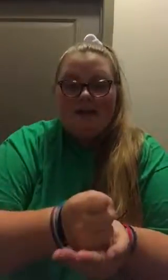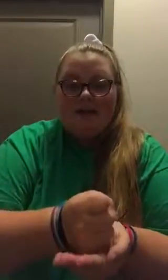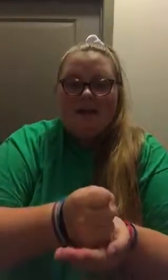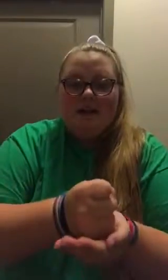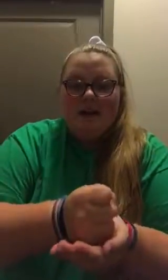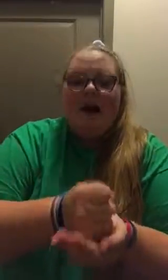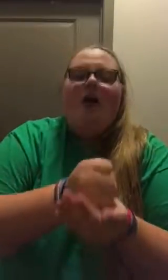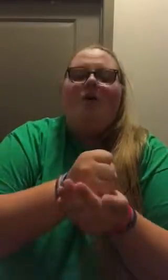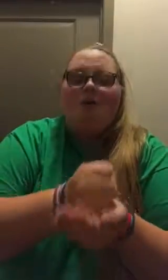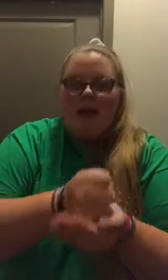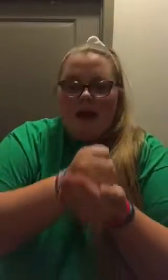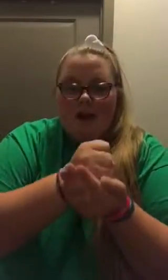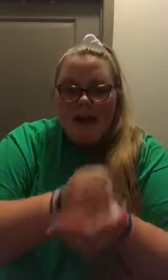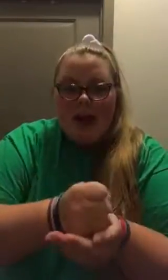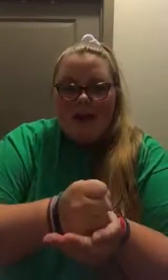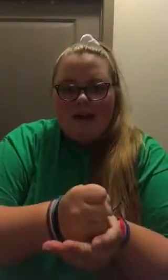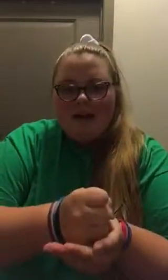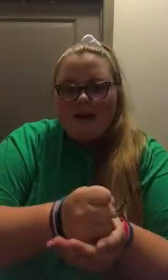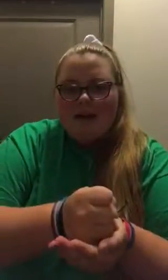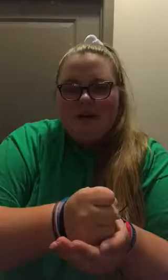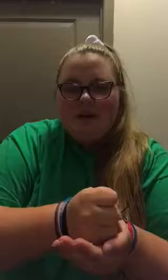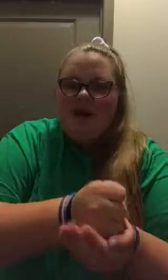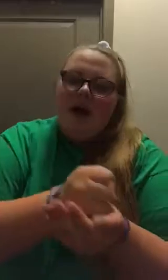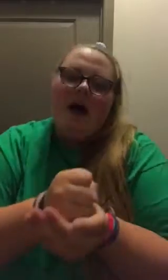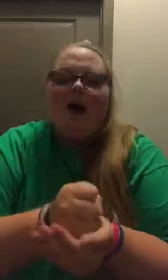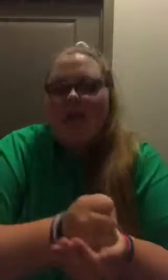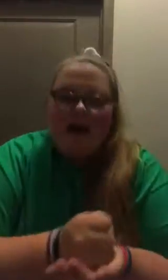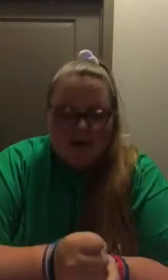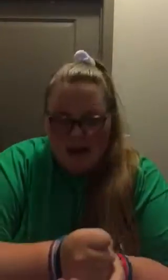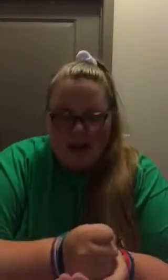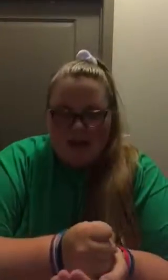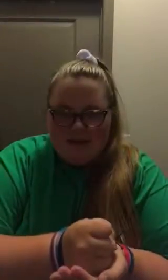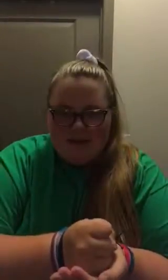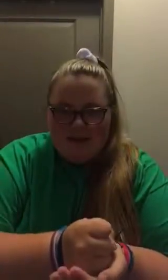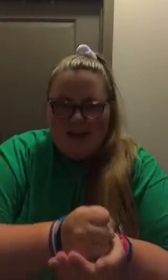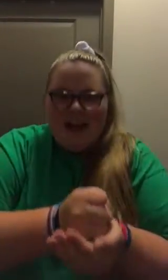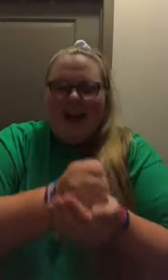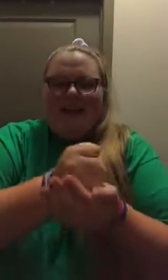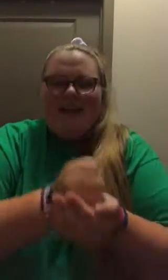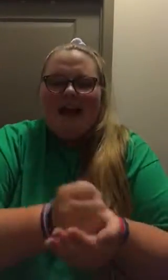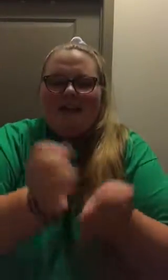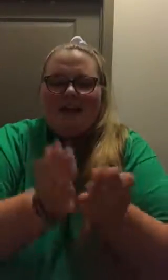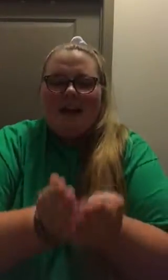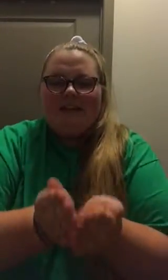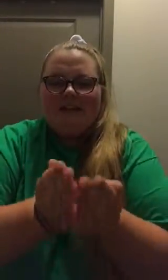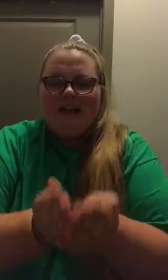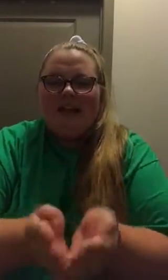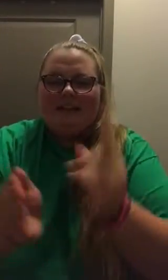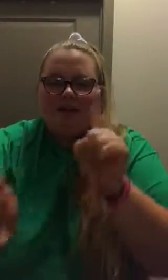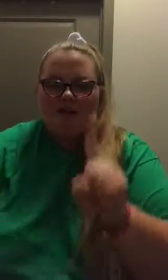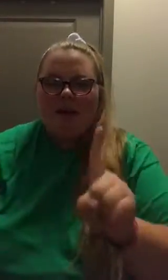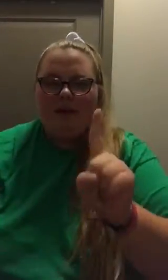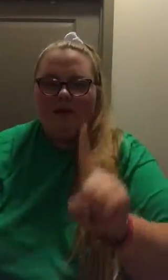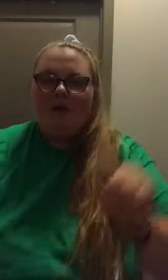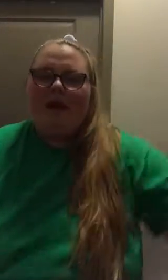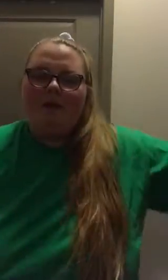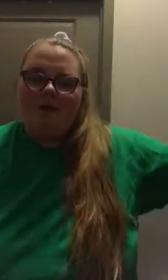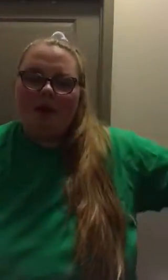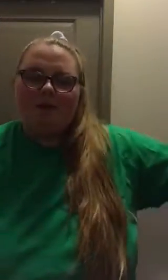a rare egg a ratlin egg and the eggs on the nest and the nest on the twig and the twig on the branch